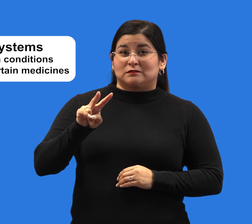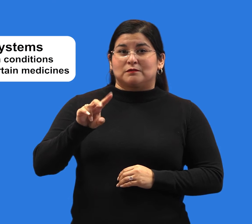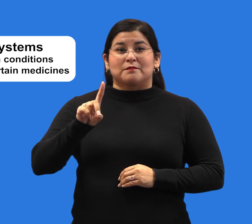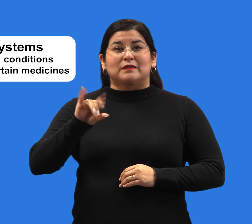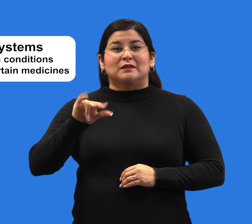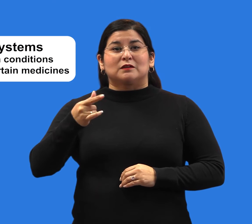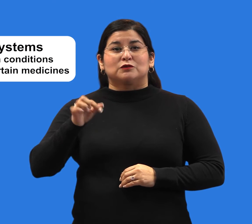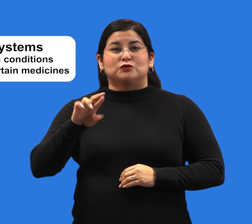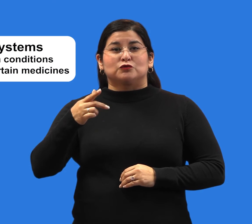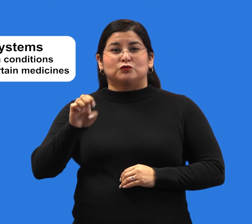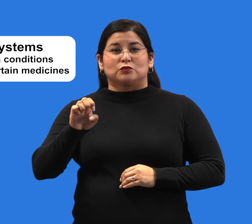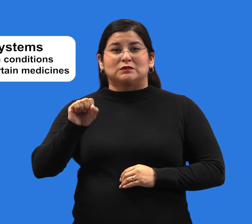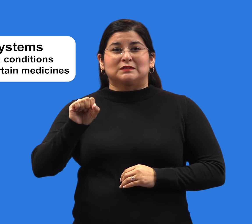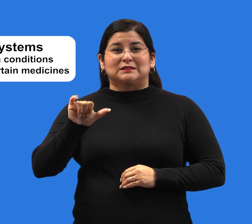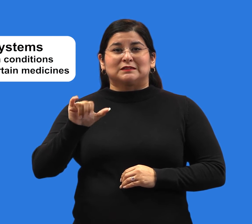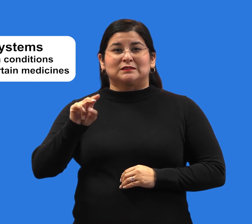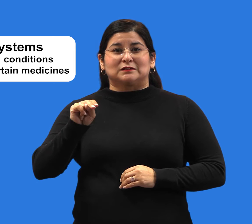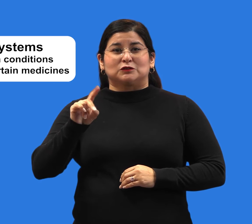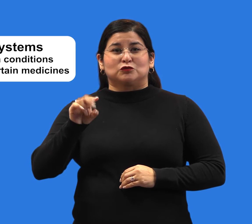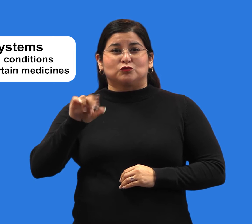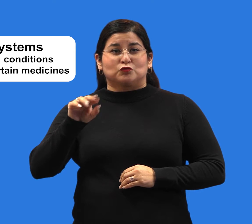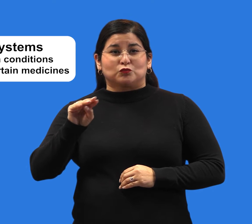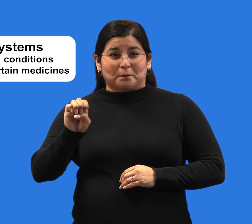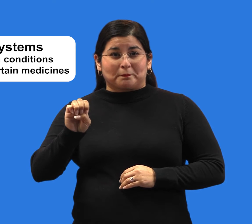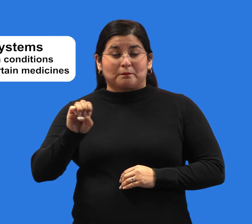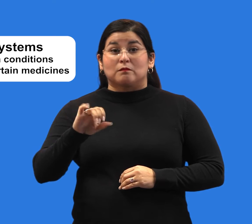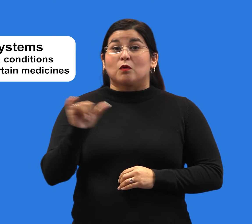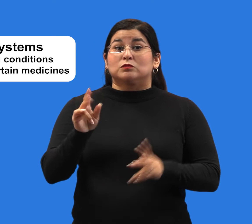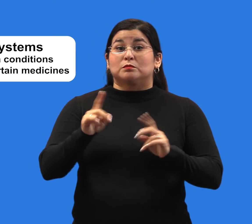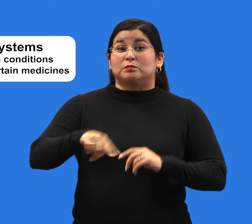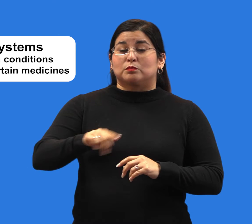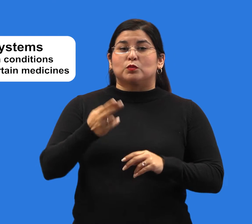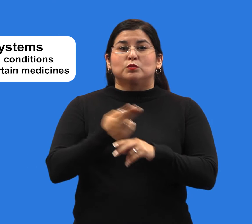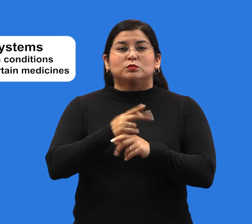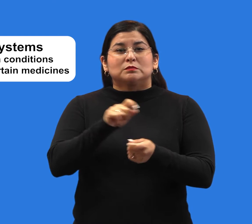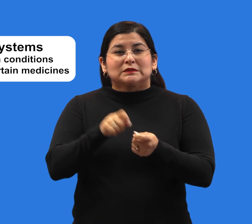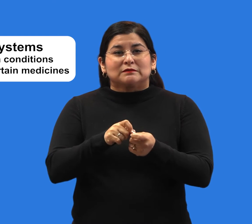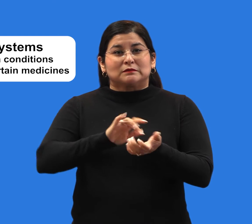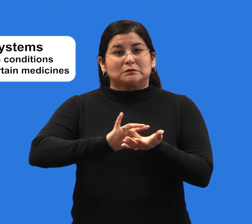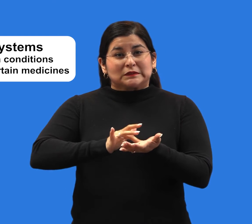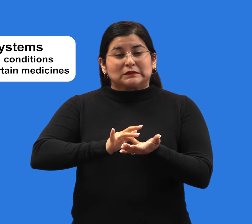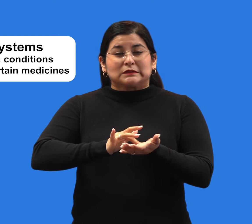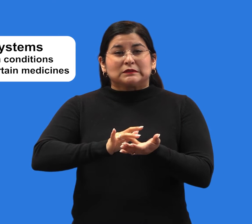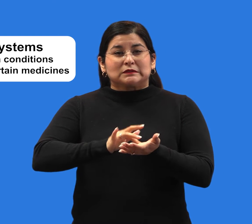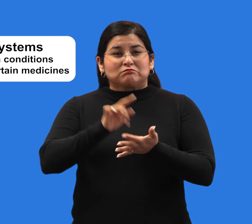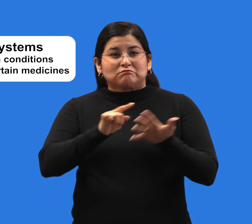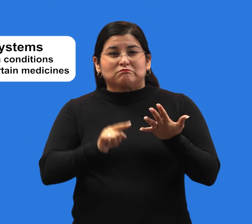people with certain health conditions, like some types of cancer, HIV, or DeGeorge syndrome,